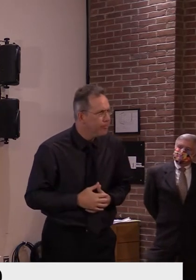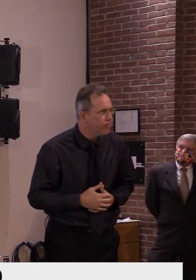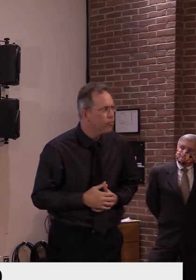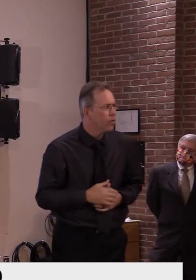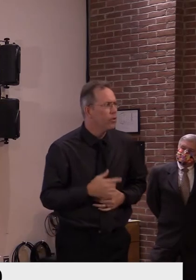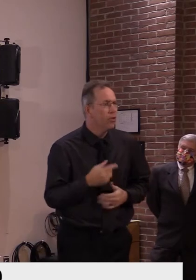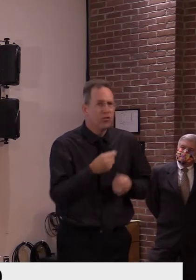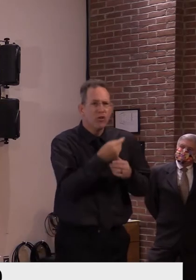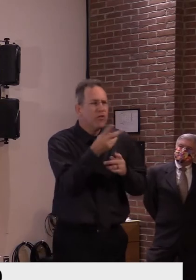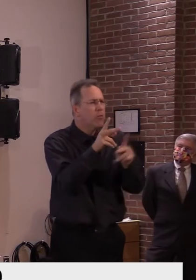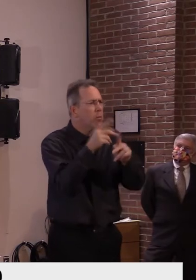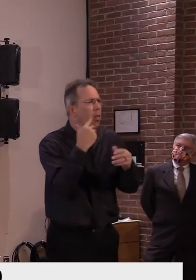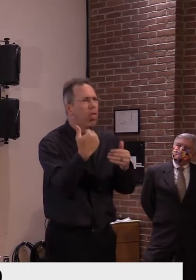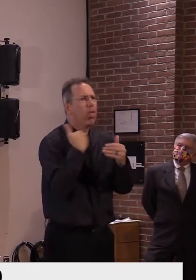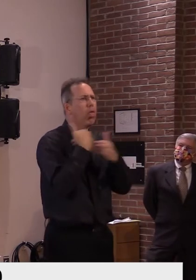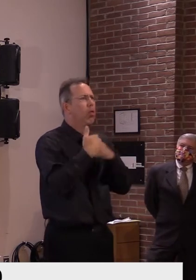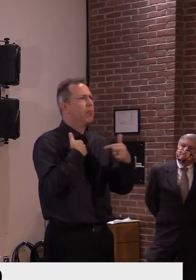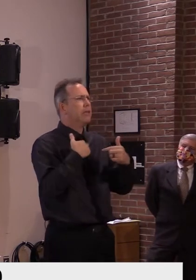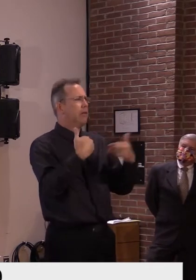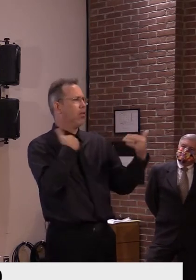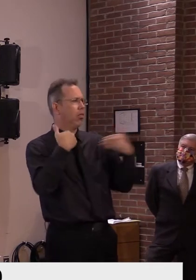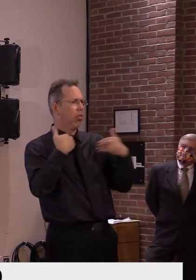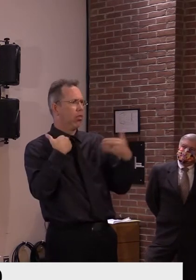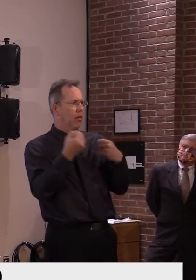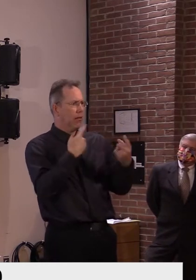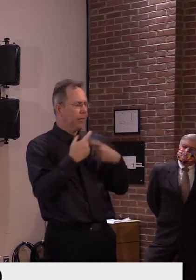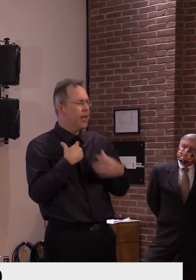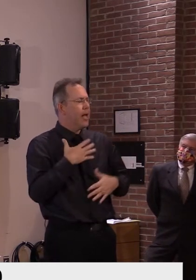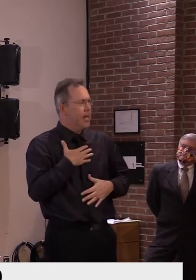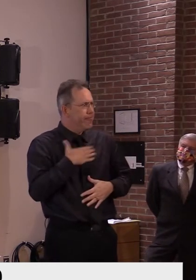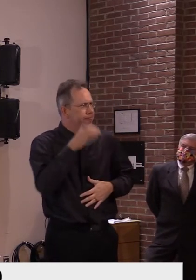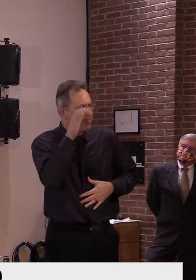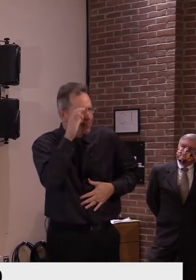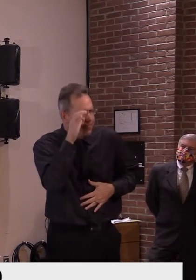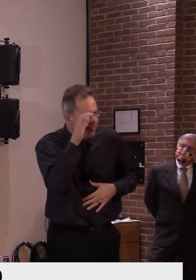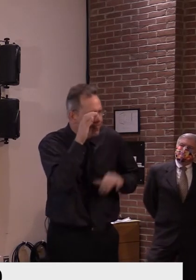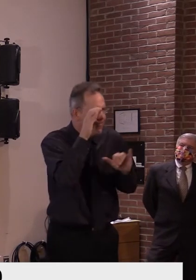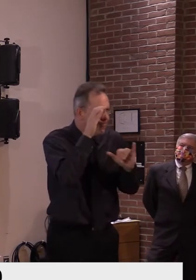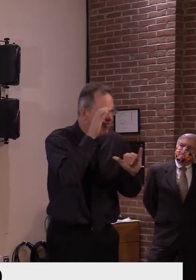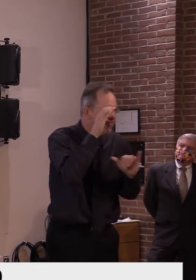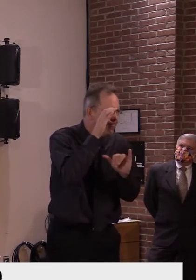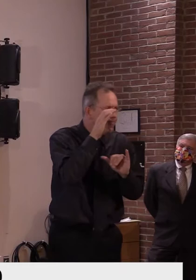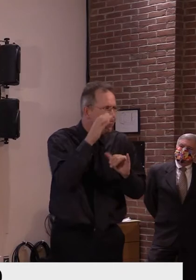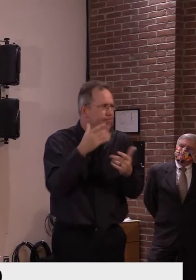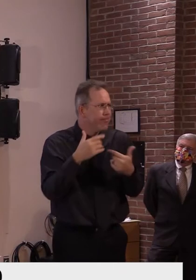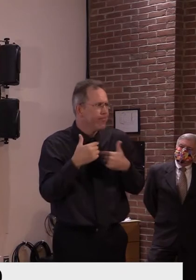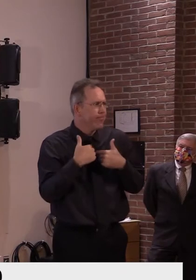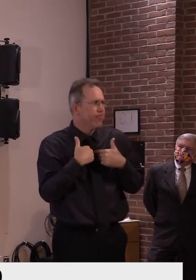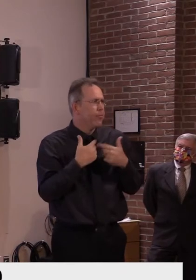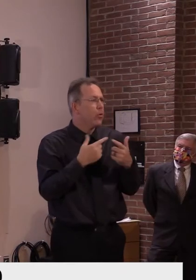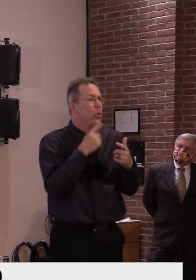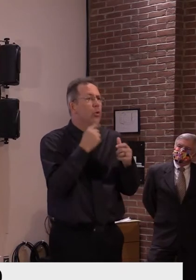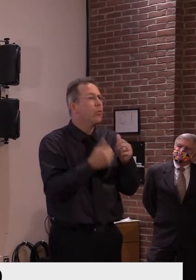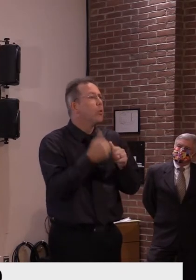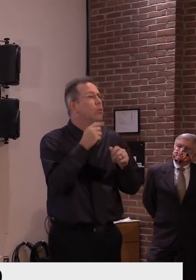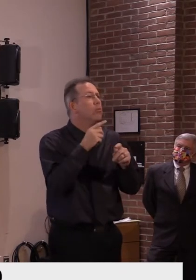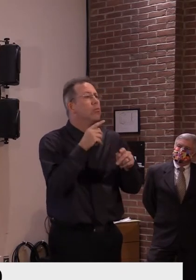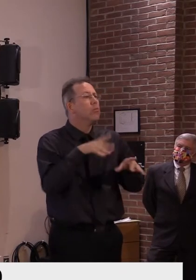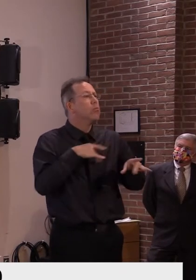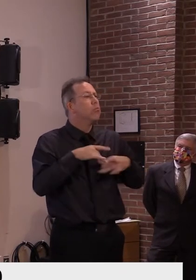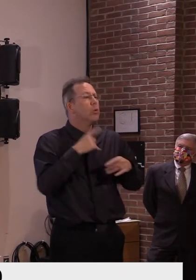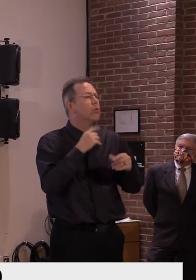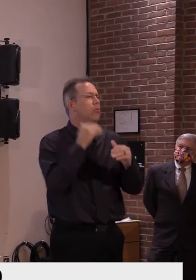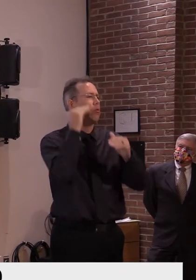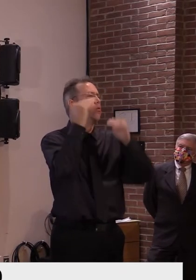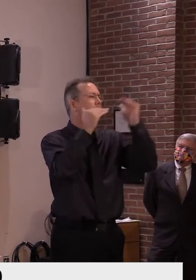While it is the adults more than the children who have been the cases, numerous students still have had to be quarantined or had